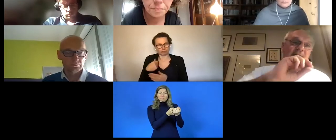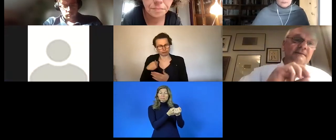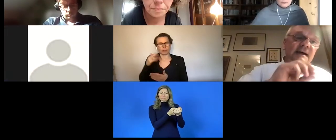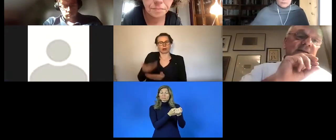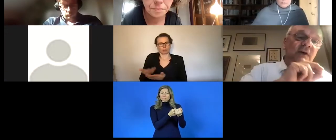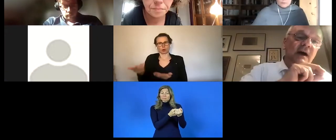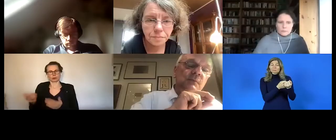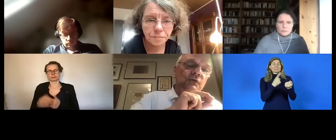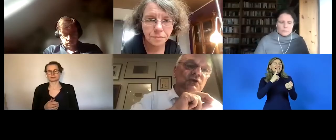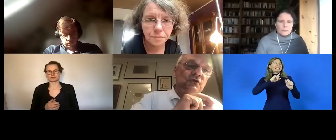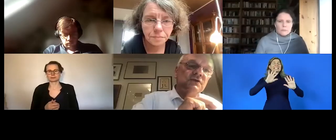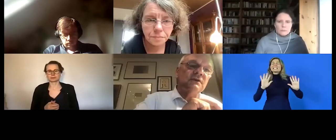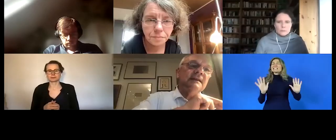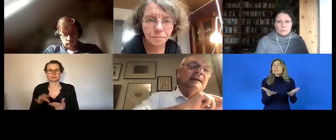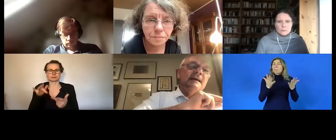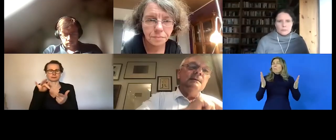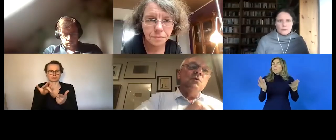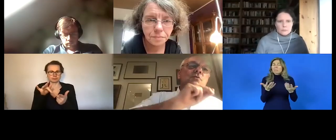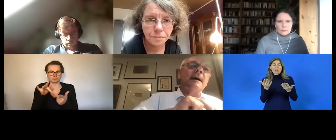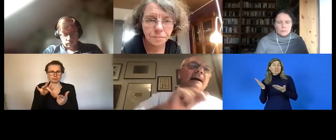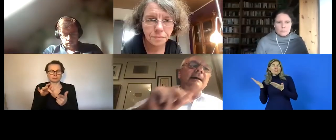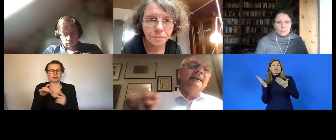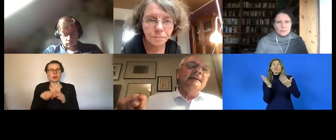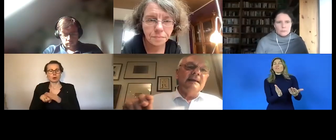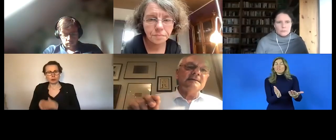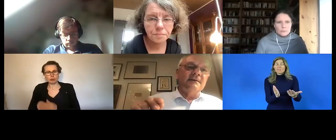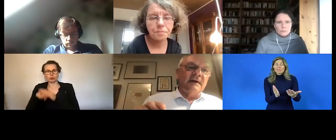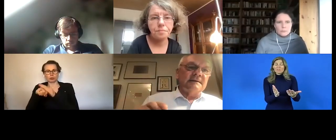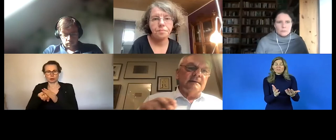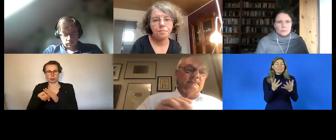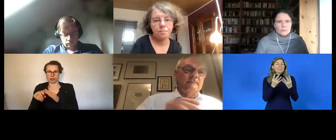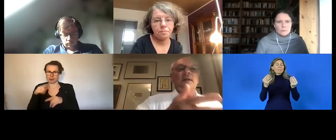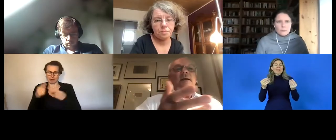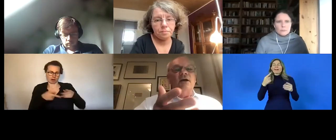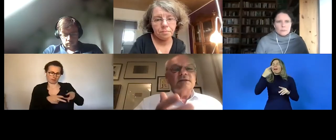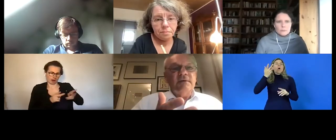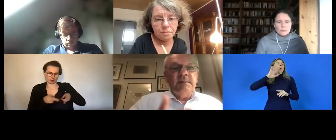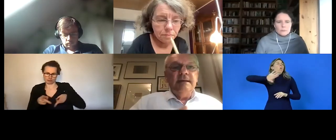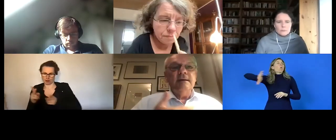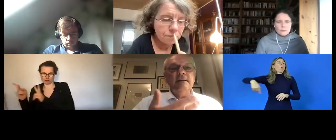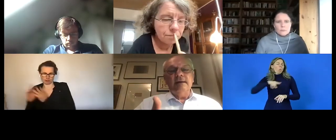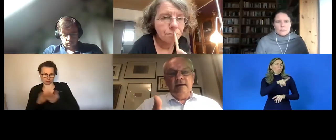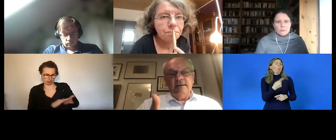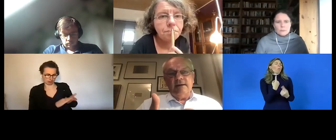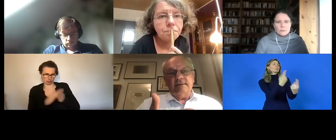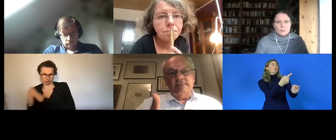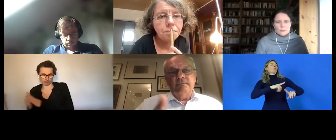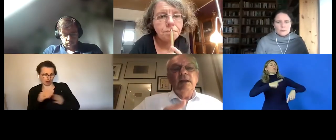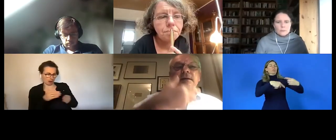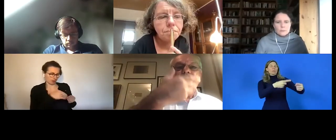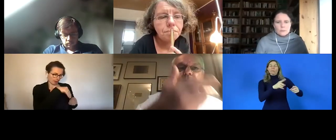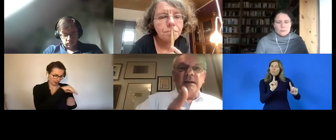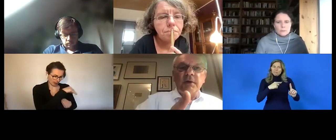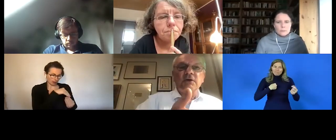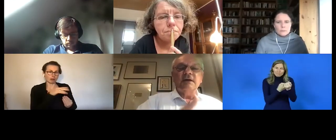simple services were offered to them things that are very often forgotten and then we helped them to transition